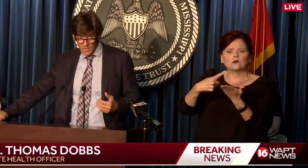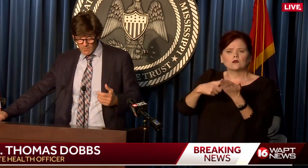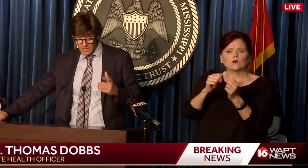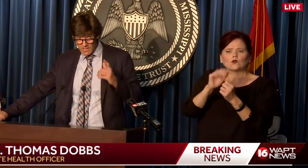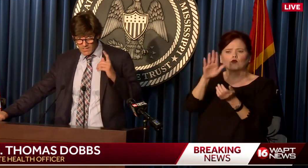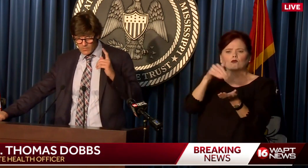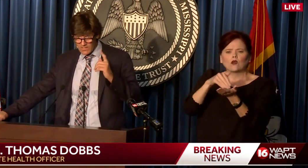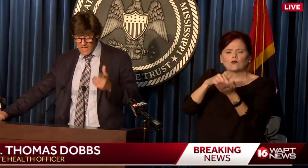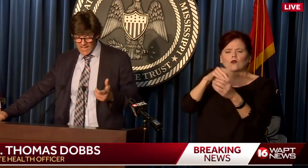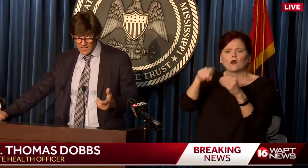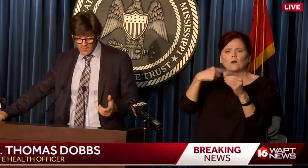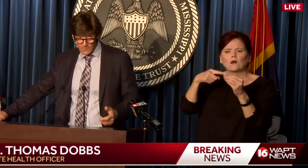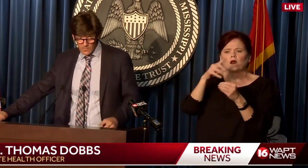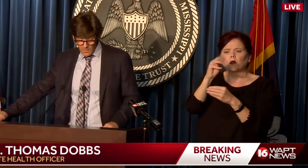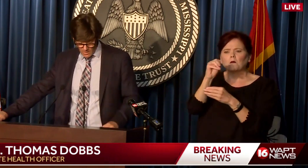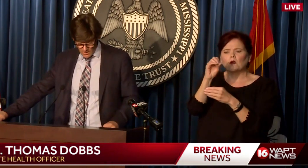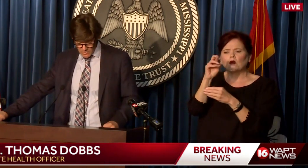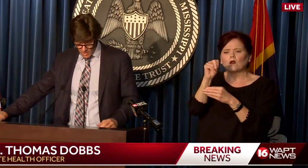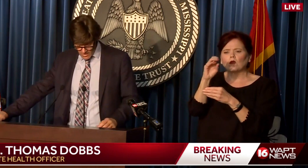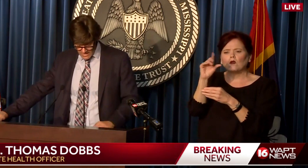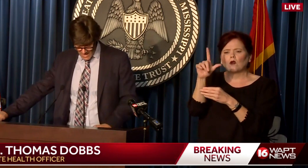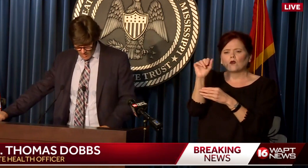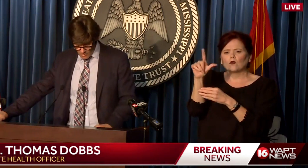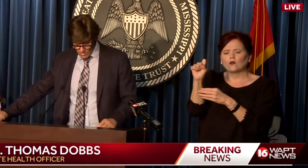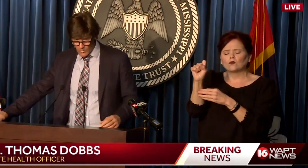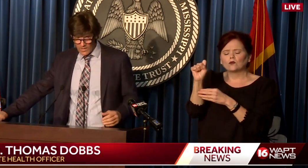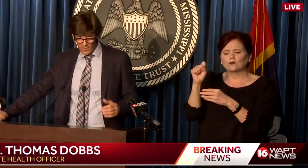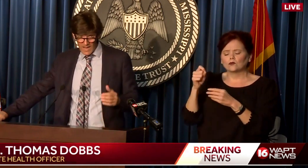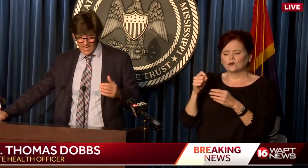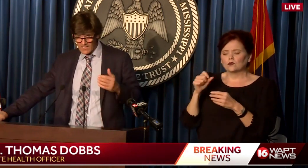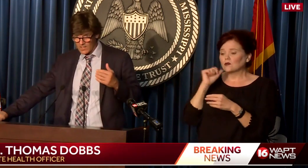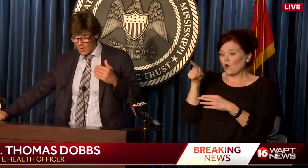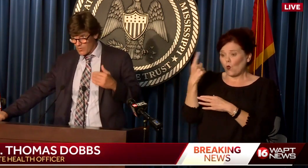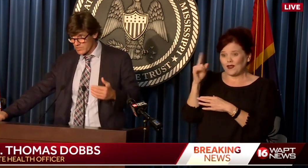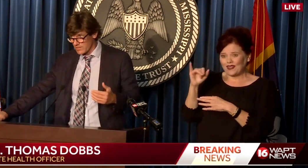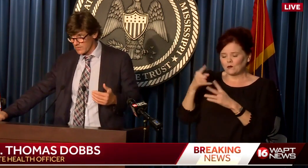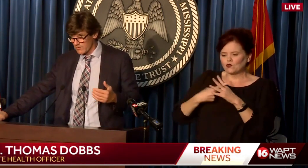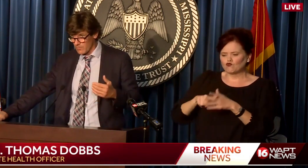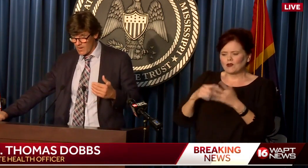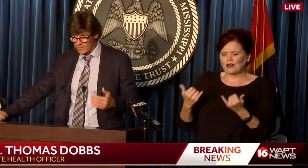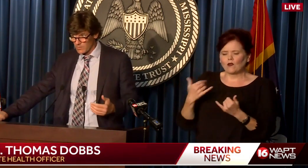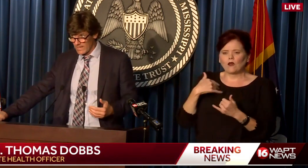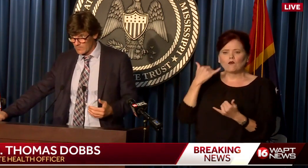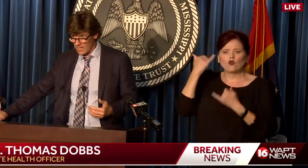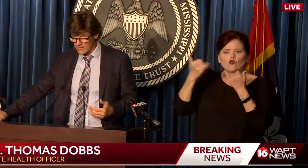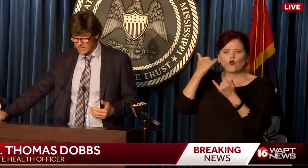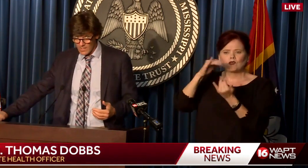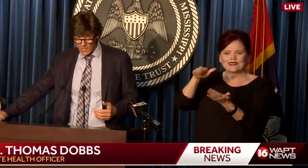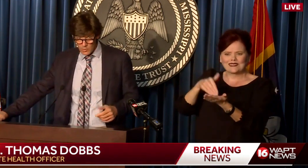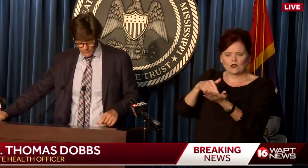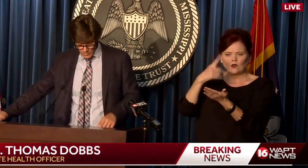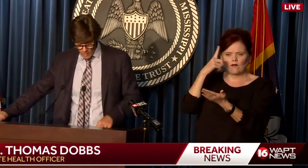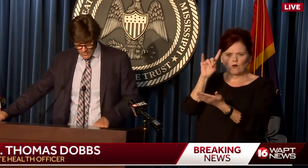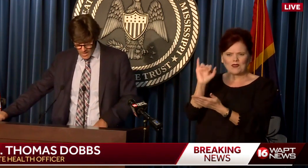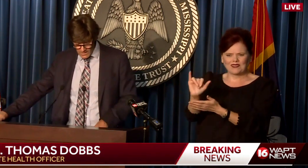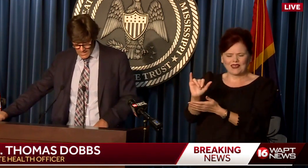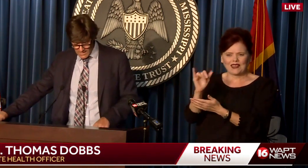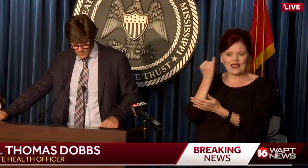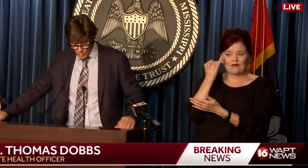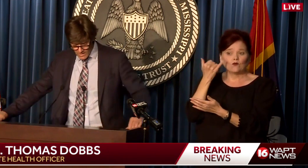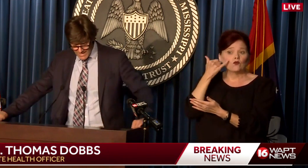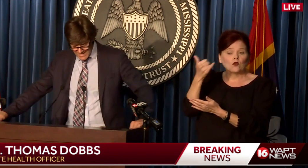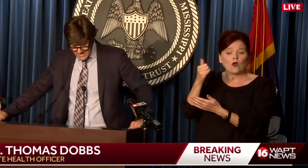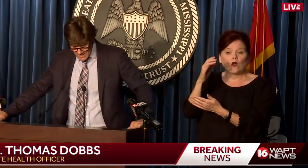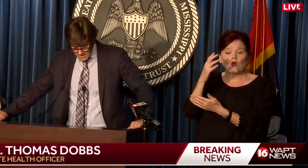monoclonals. But not only that, starting now, we are adding a call center for monoclonal antibodies. So if you call the